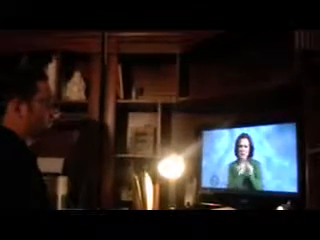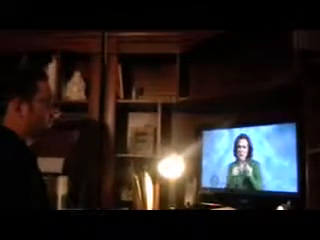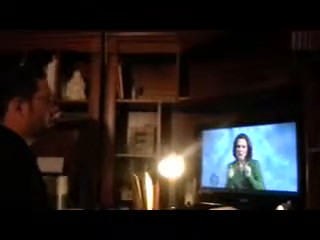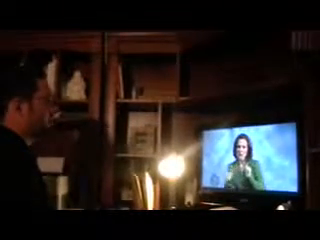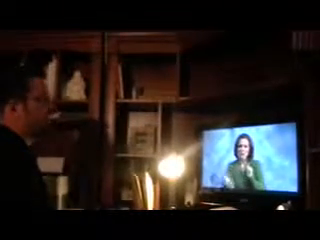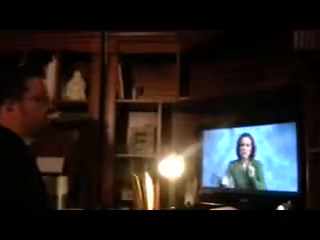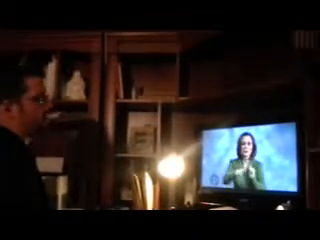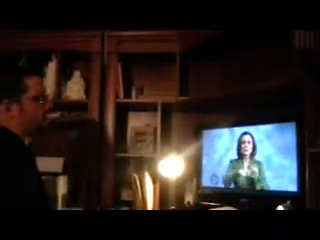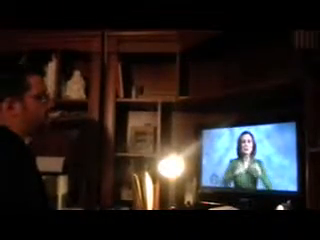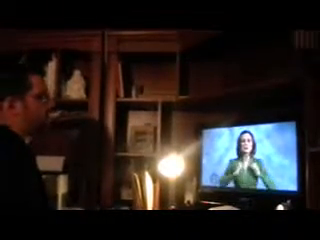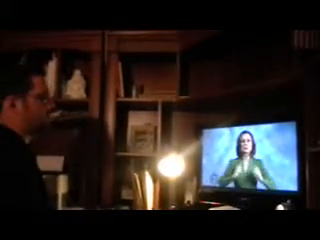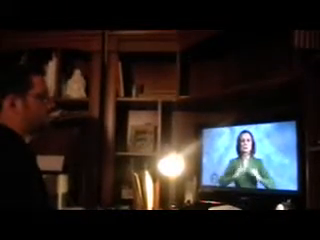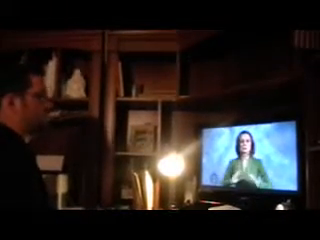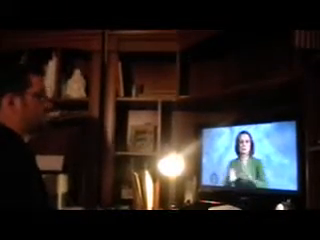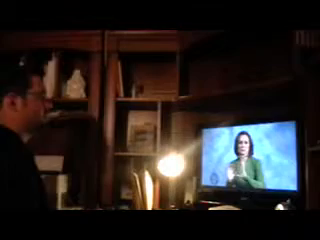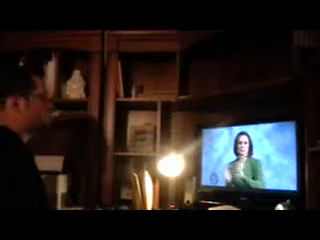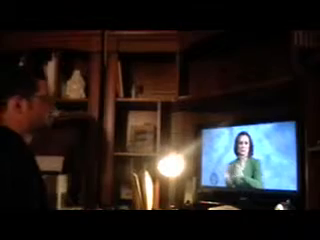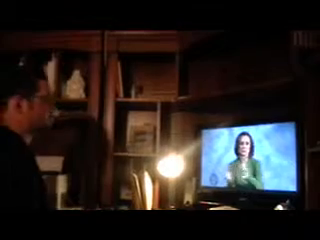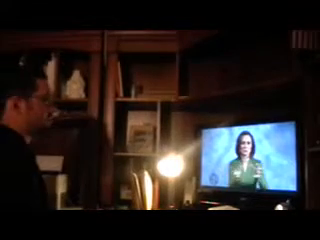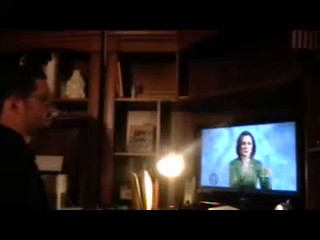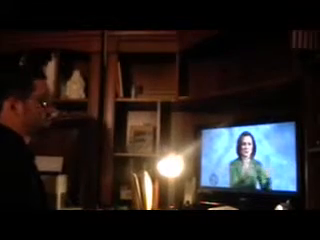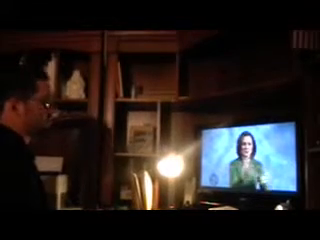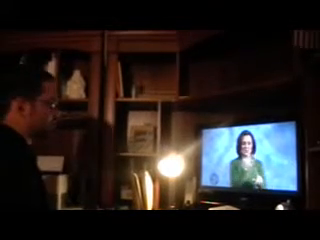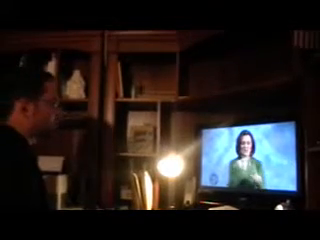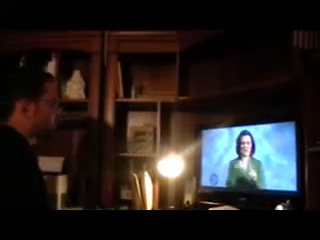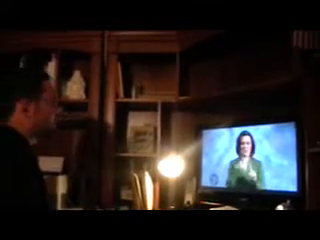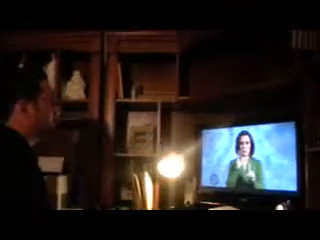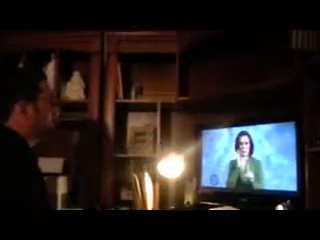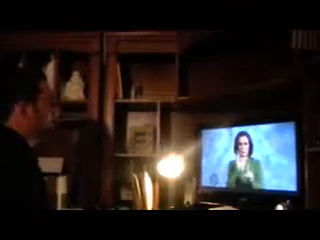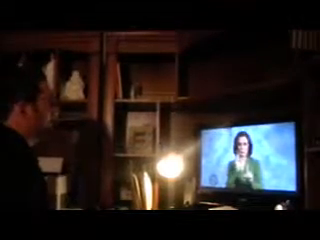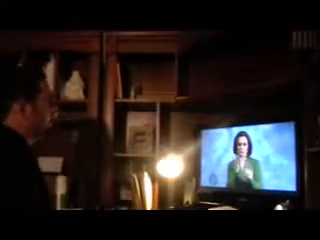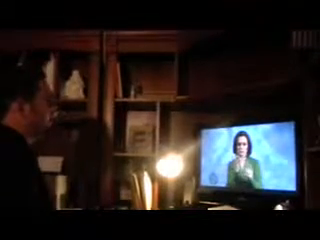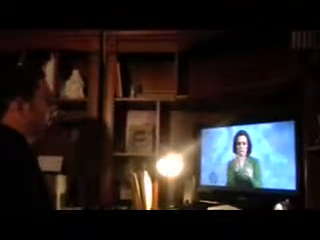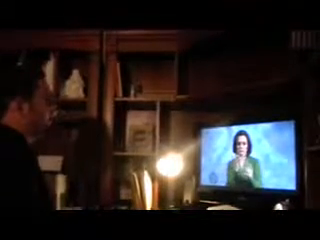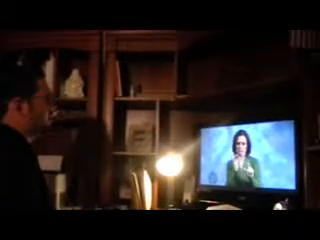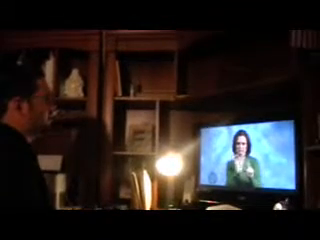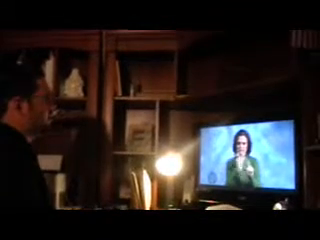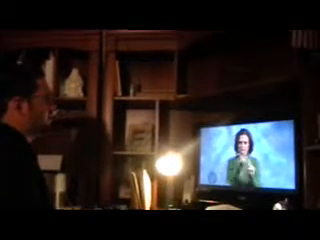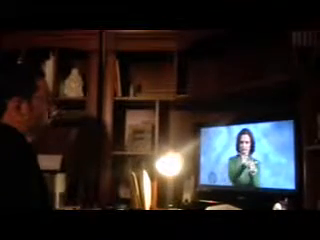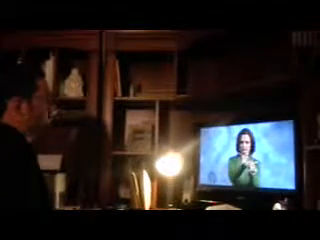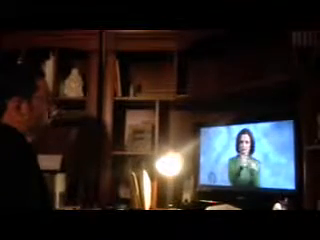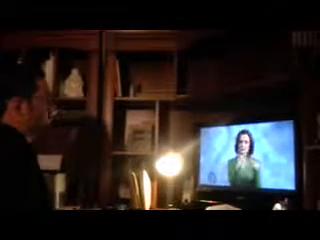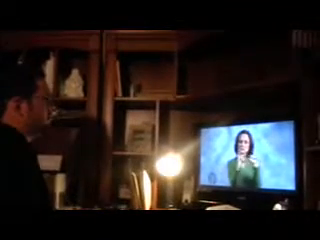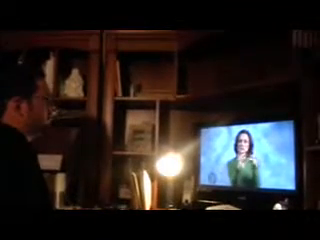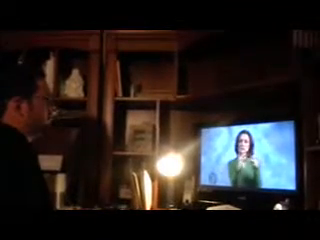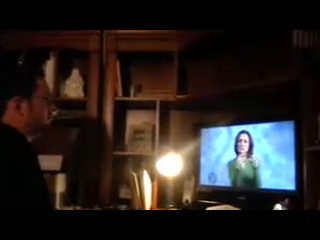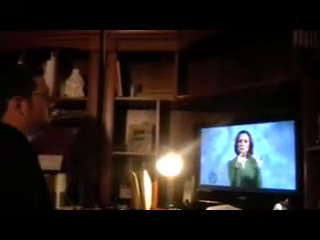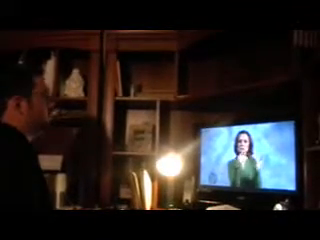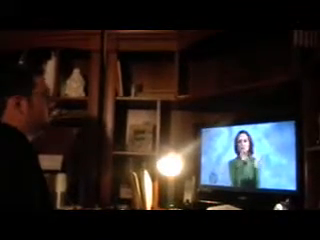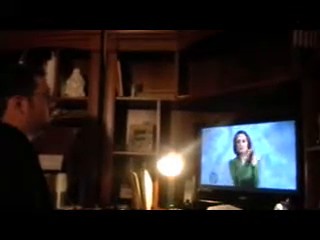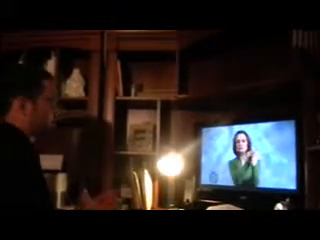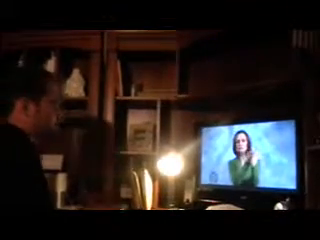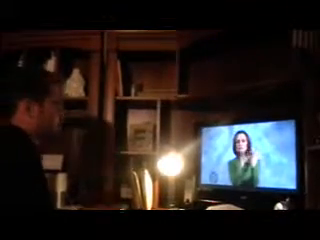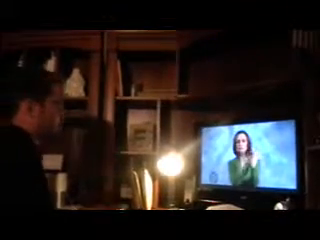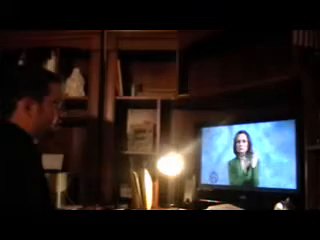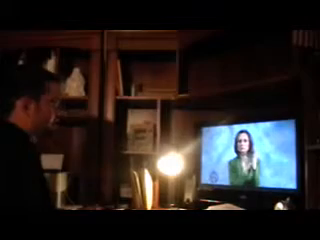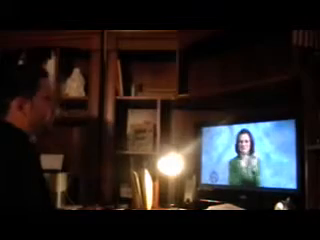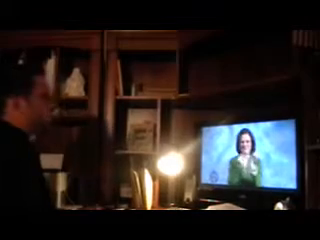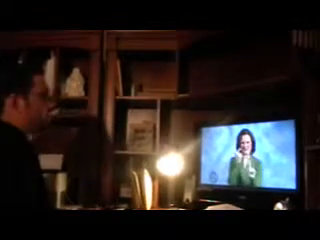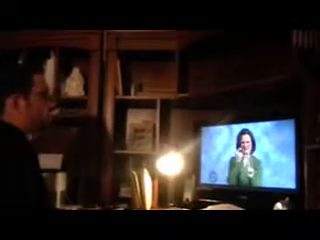We here at NAD, we also work with other consumers in different groups, and we will, you know, we're going to apply our comments and our